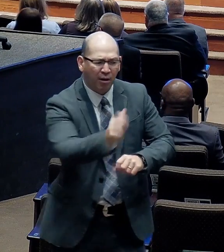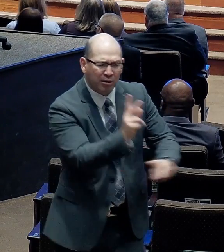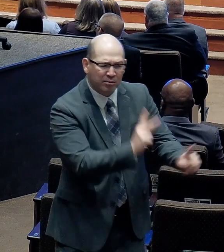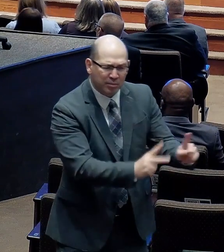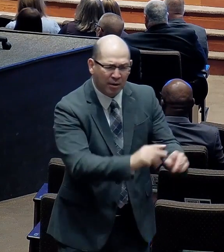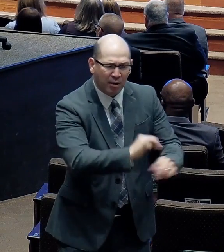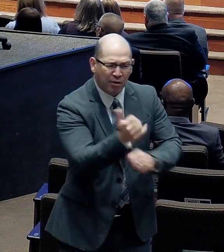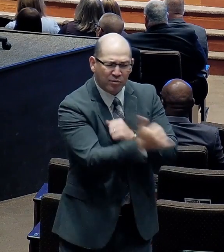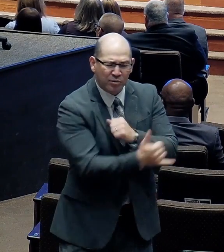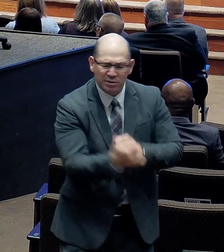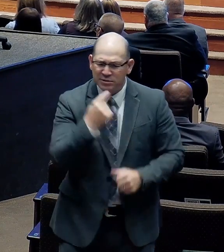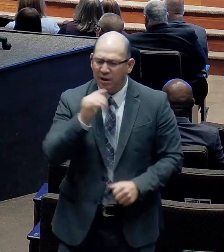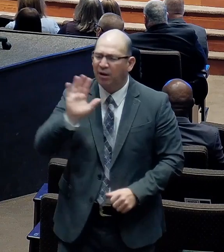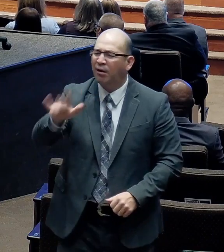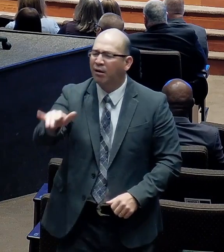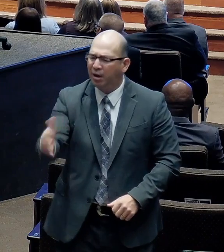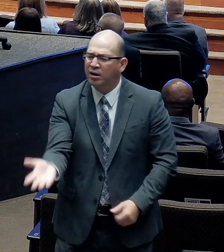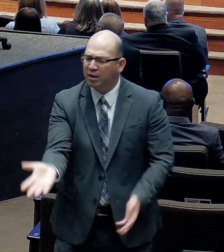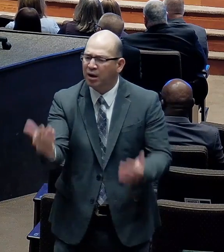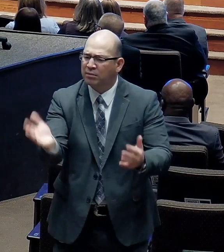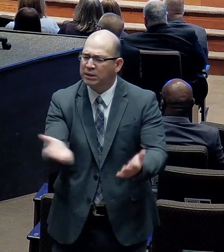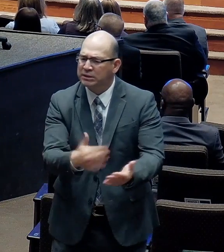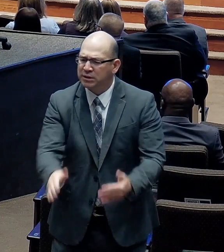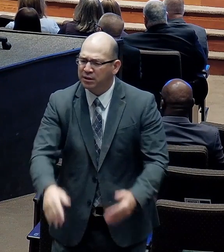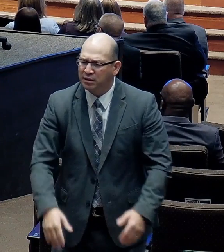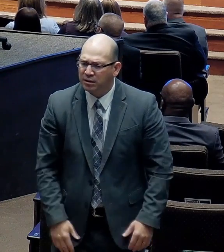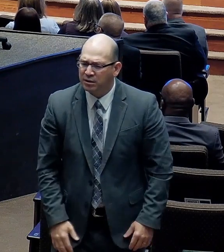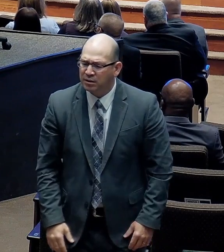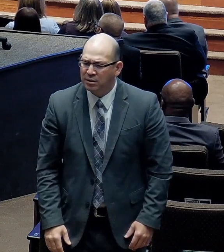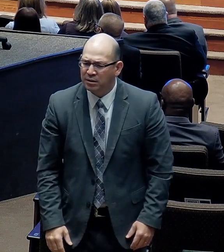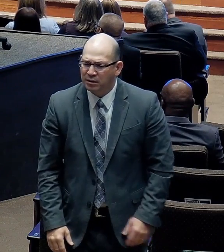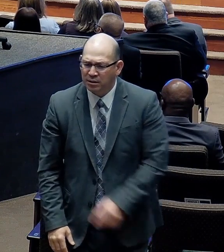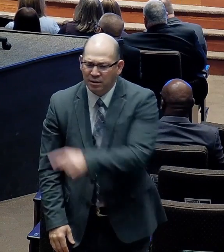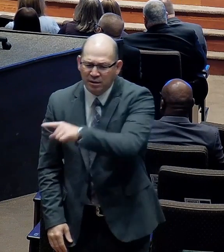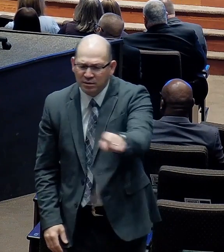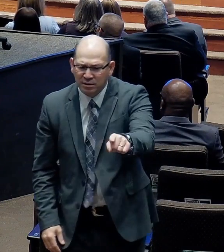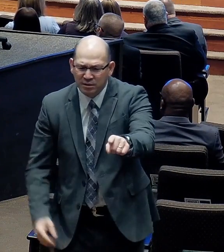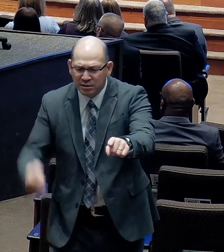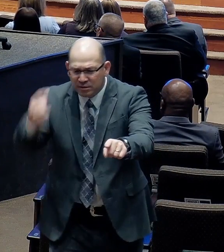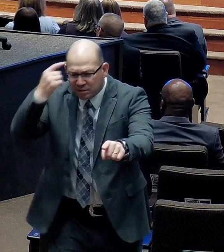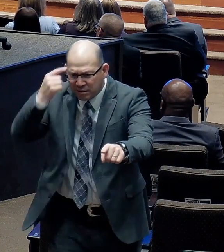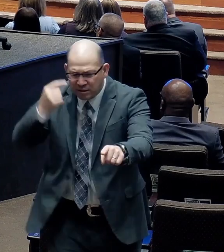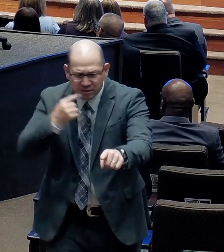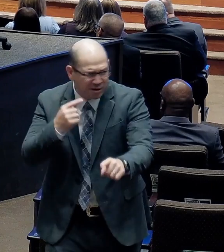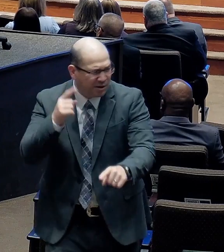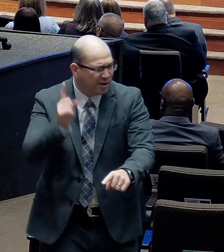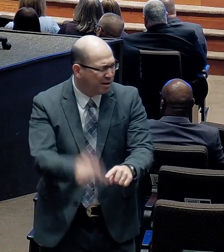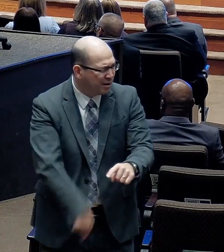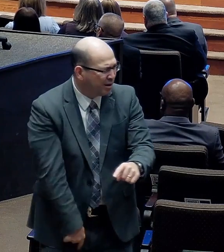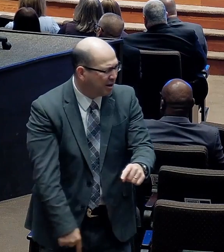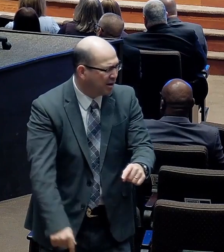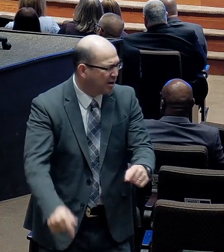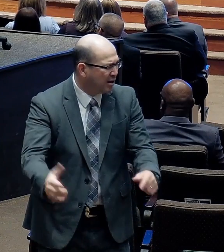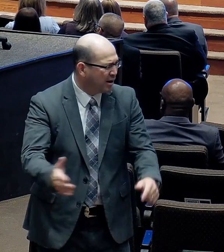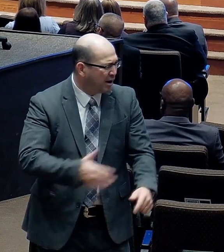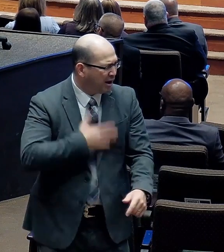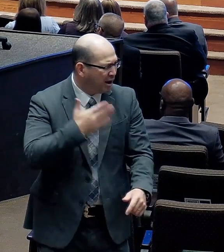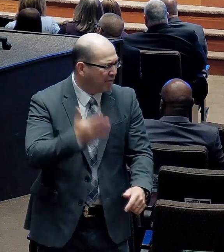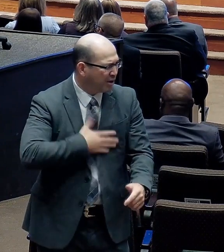they hung their harps on a willow and cried and said, We cannot sing the joyful song of